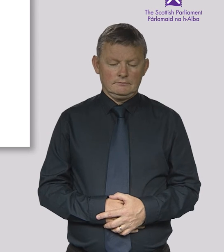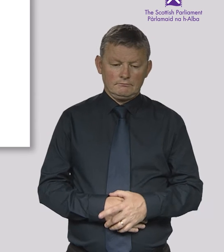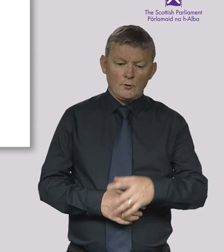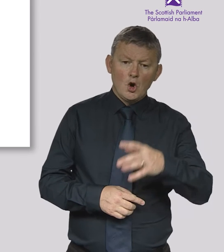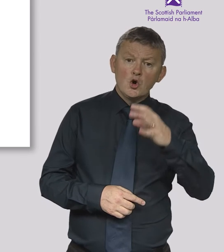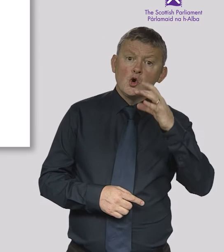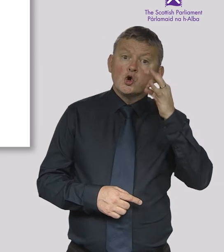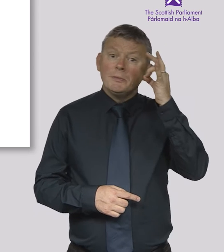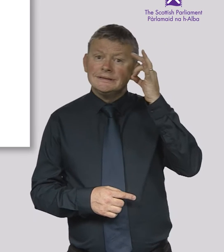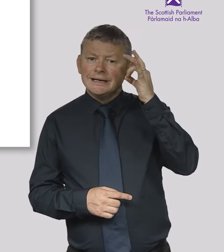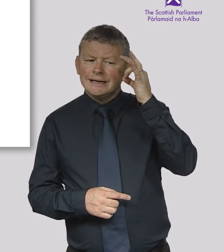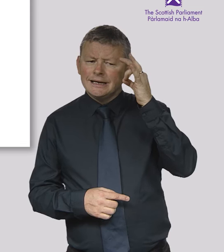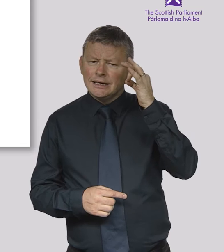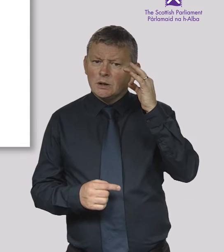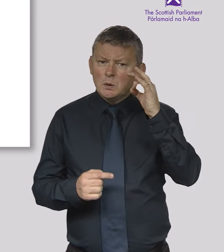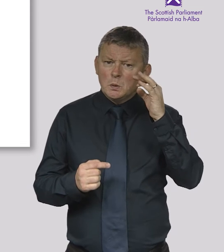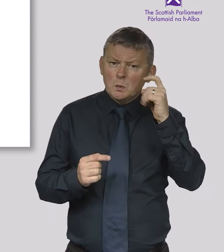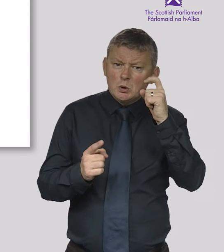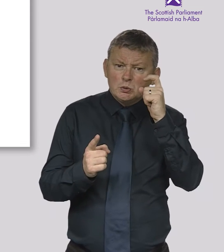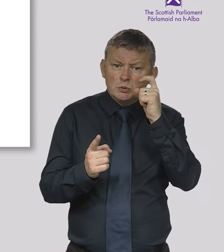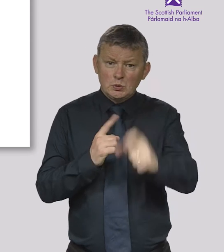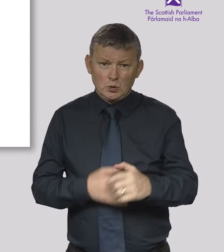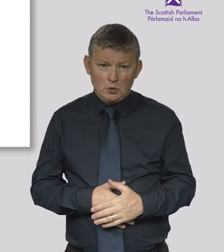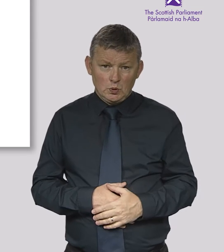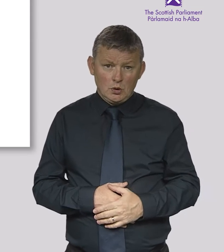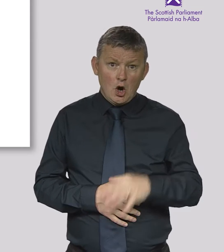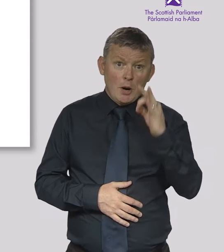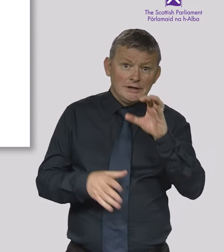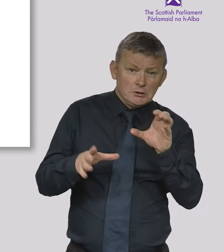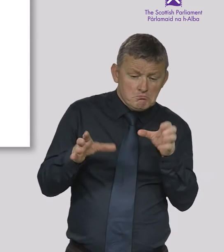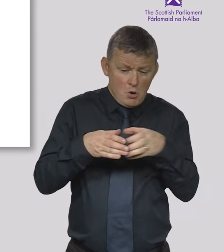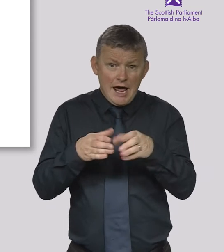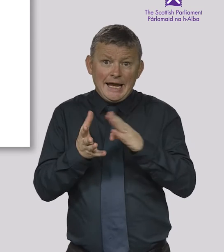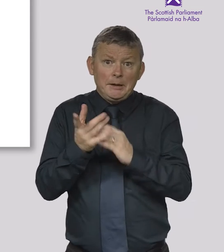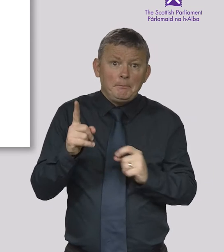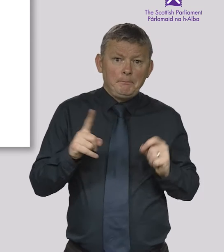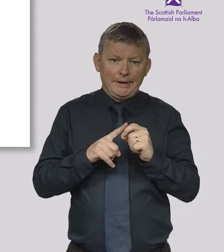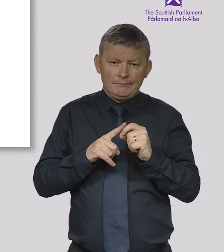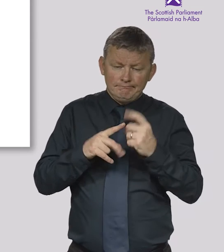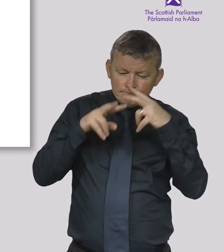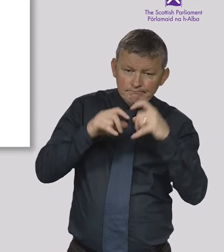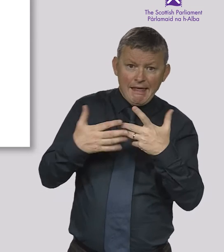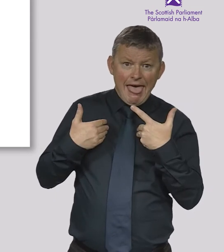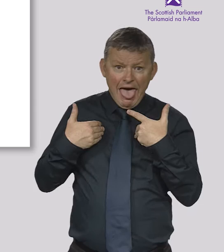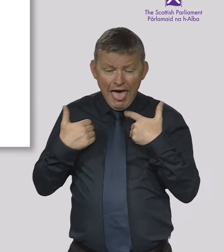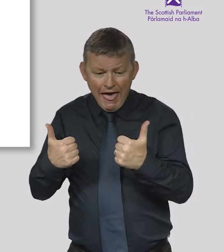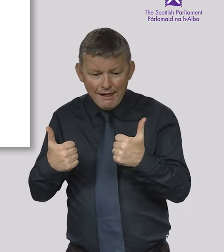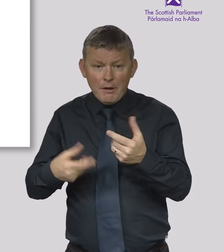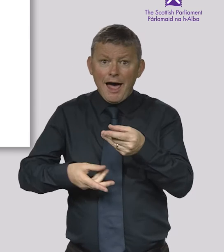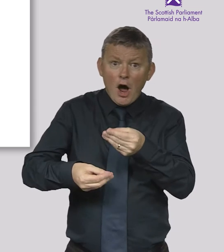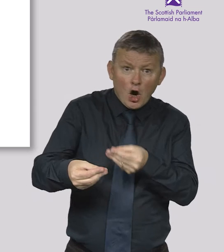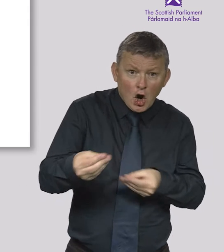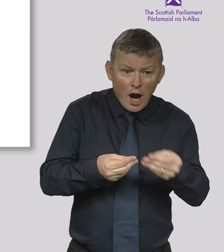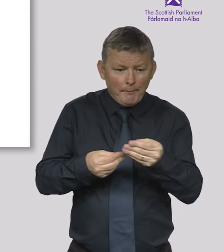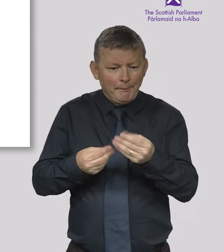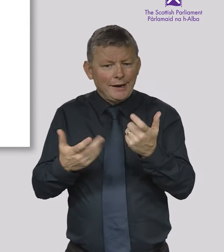What do committees do? Committees are small groups of MSPs who look at specific subjects such